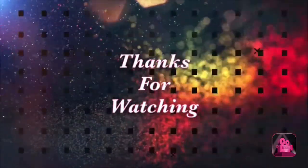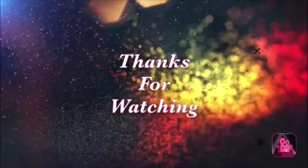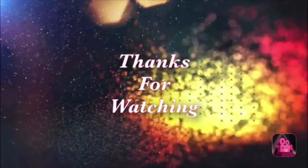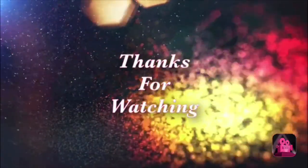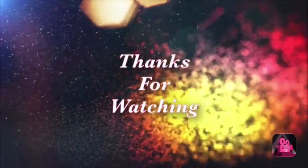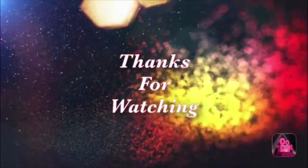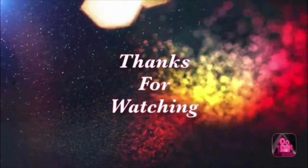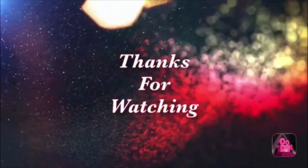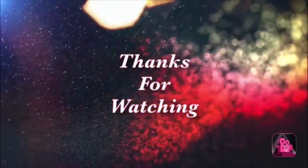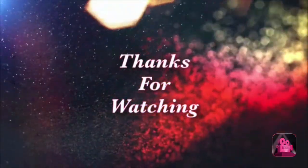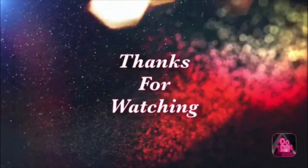guys!